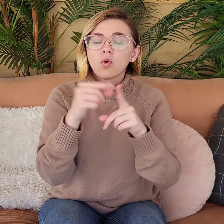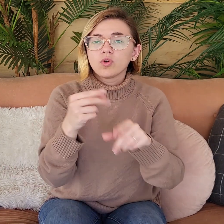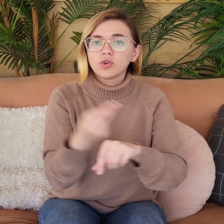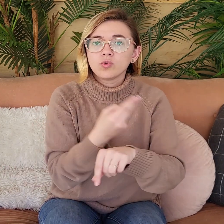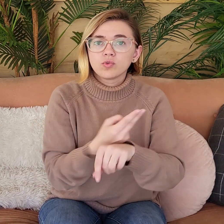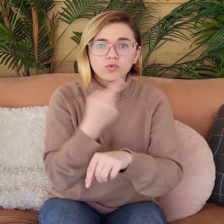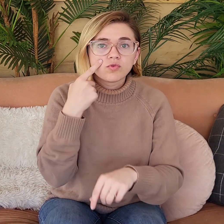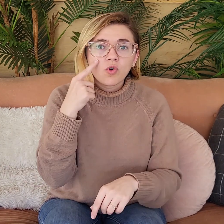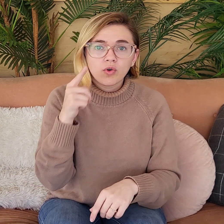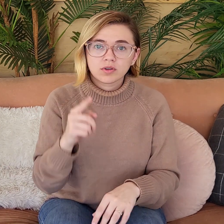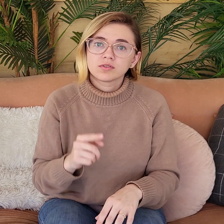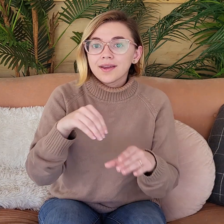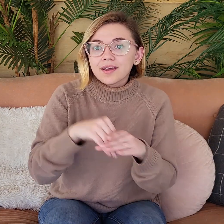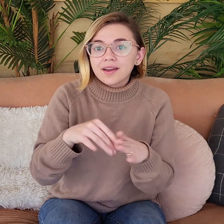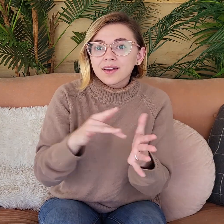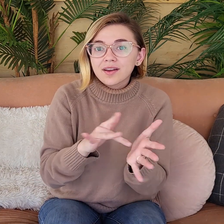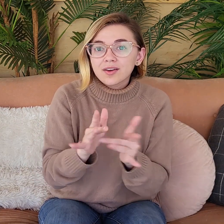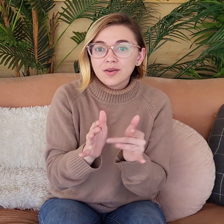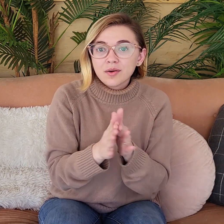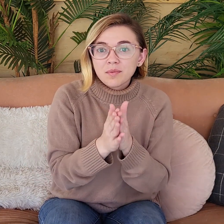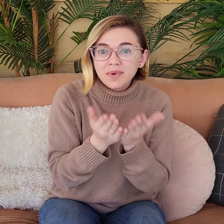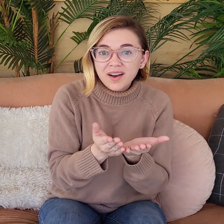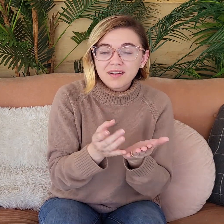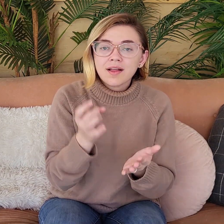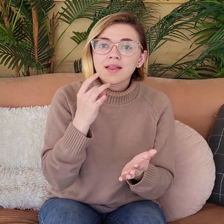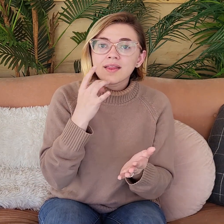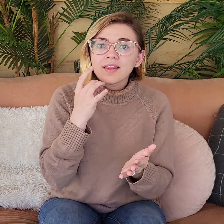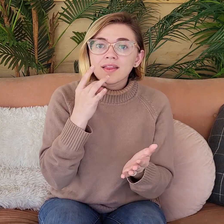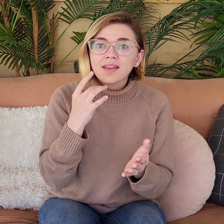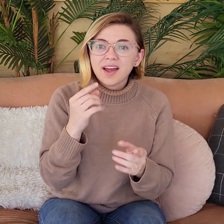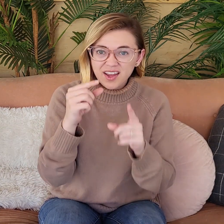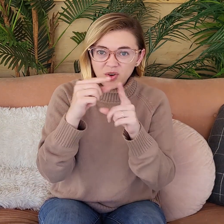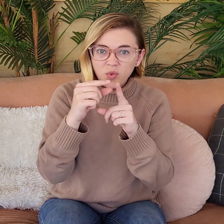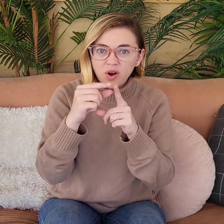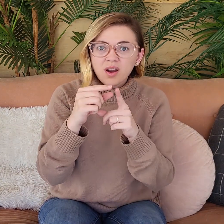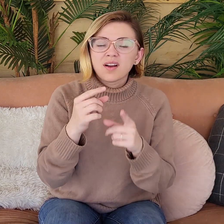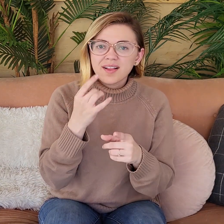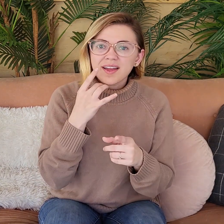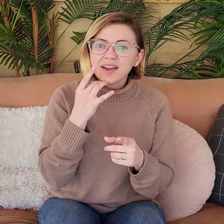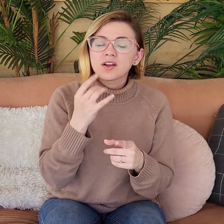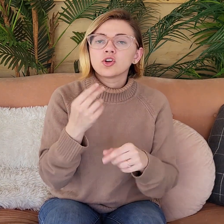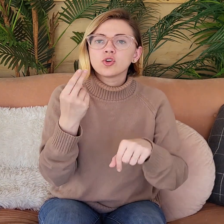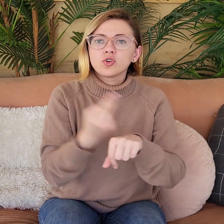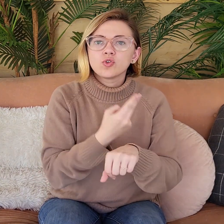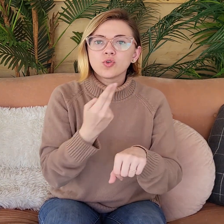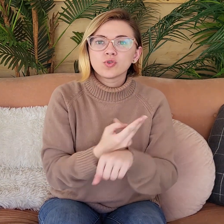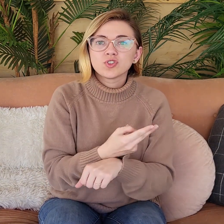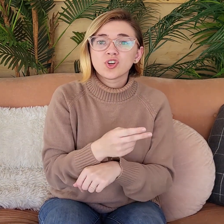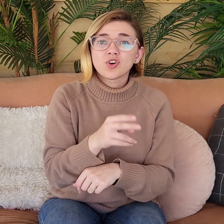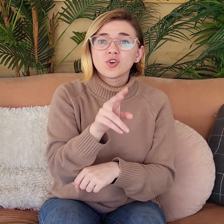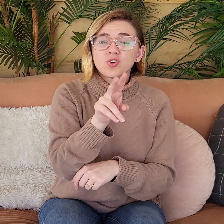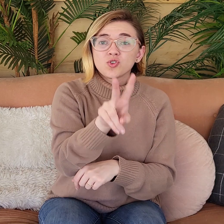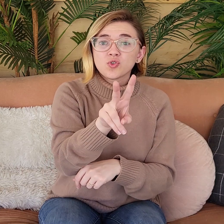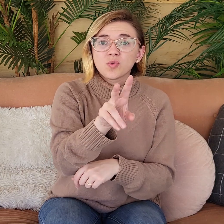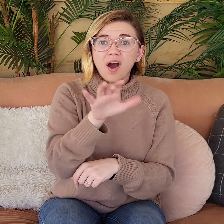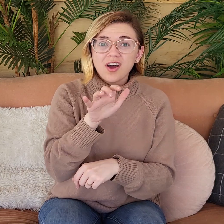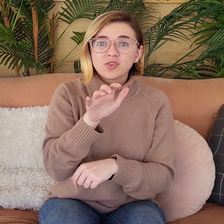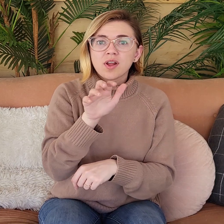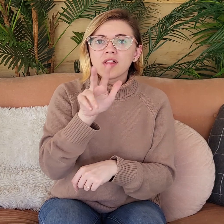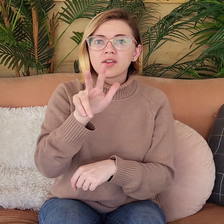that surround the word that is used. So in the Bible, the word light, it is used